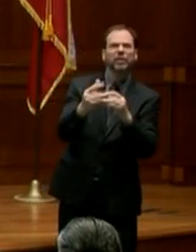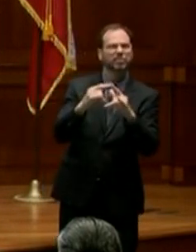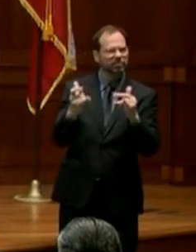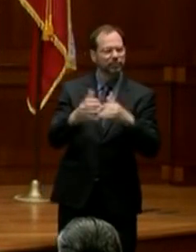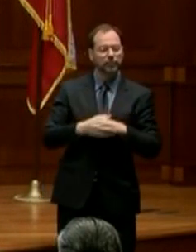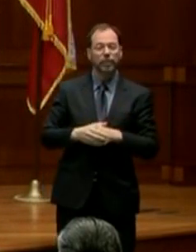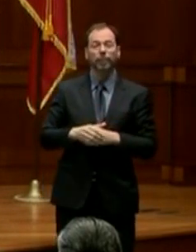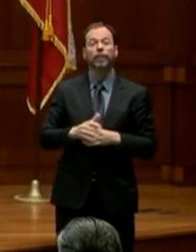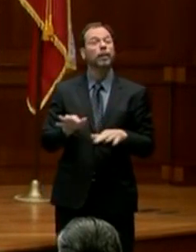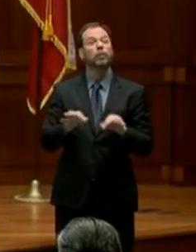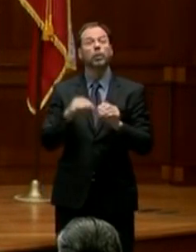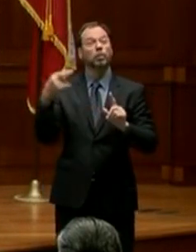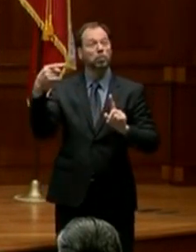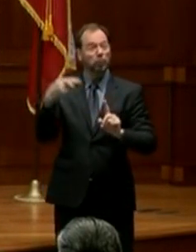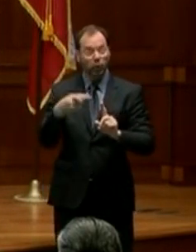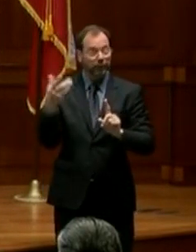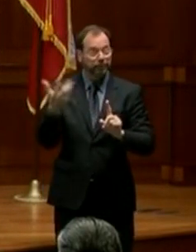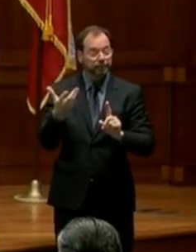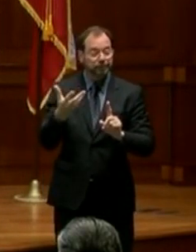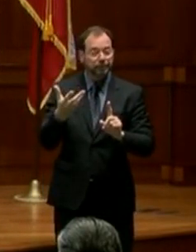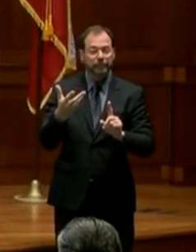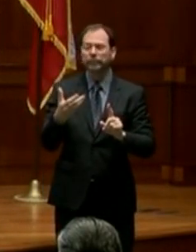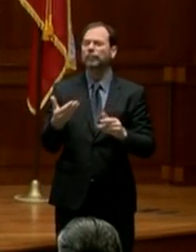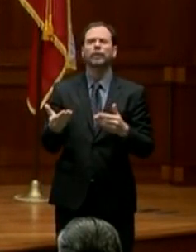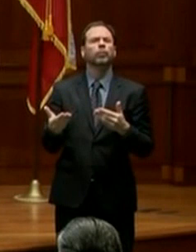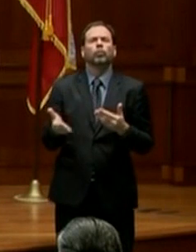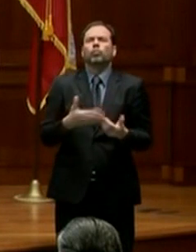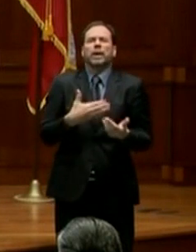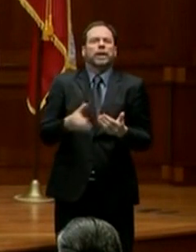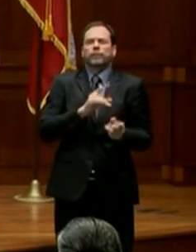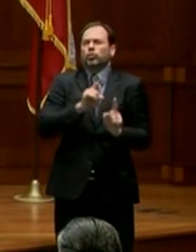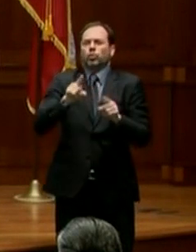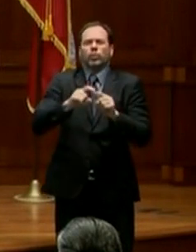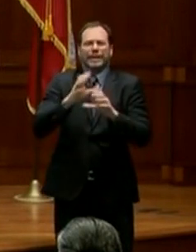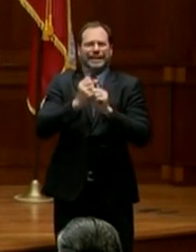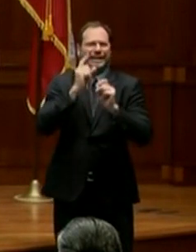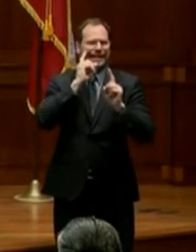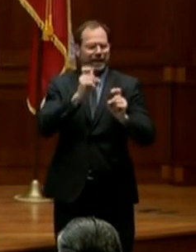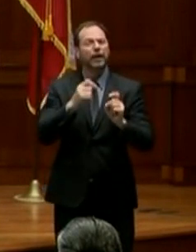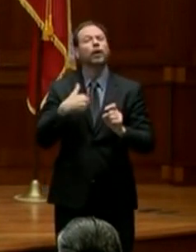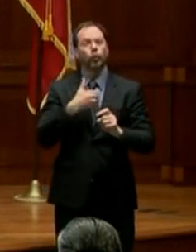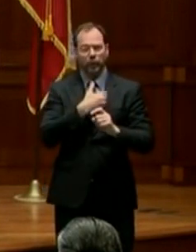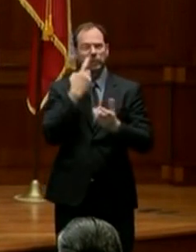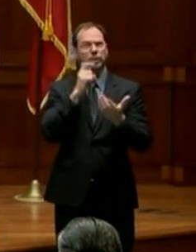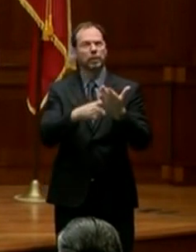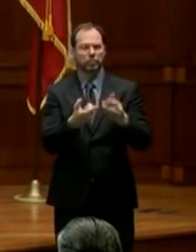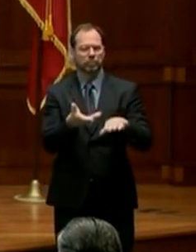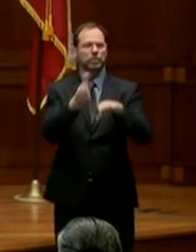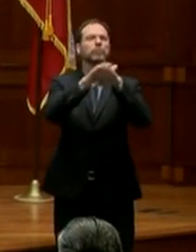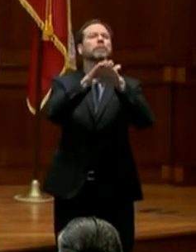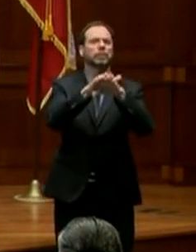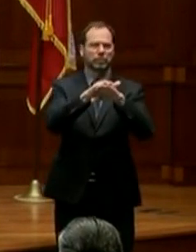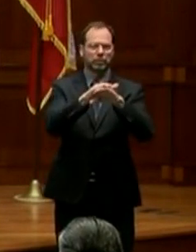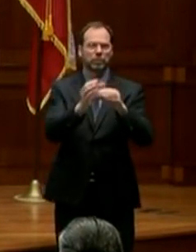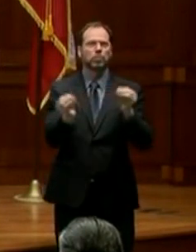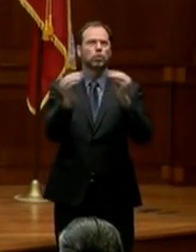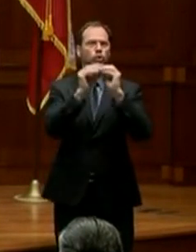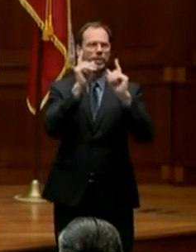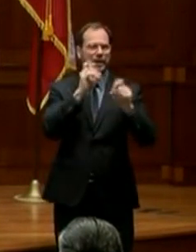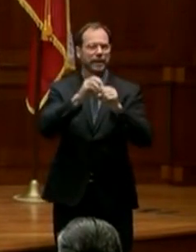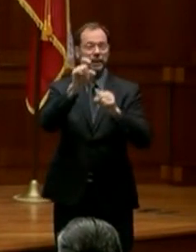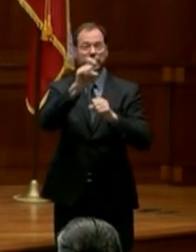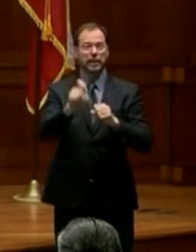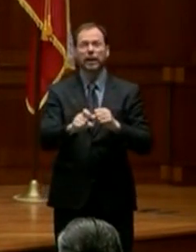Bottom line is that whatever the source may be, we are seeing more testing achieved in the state of Texas. And